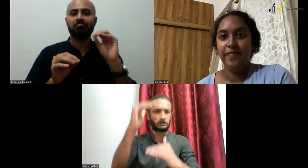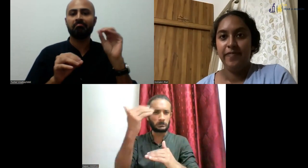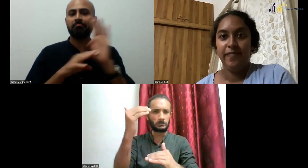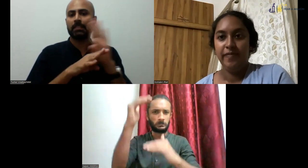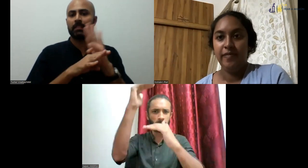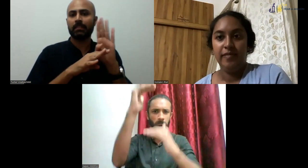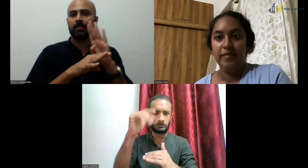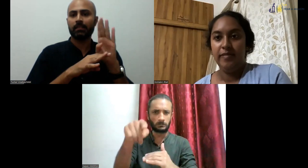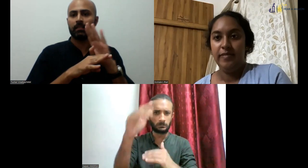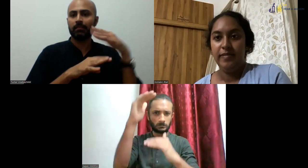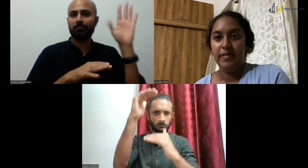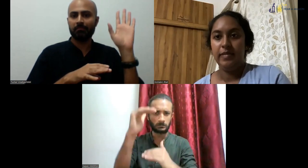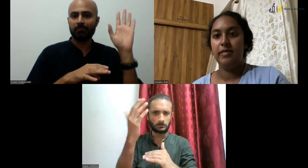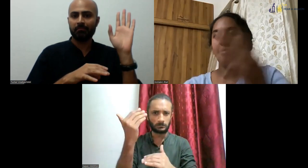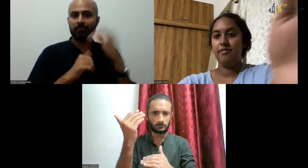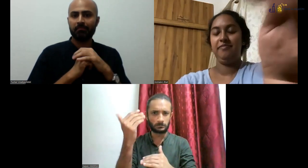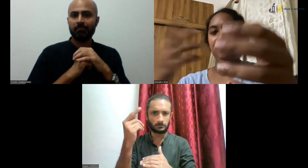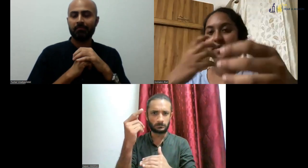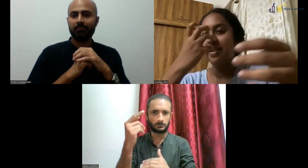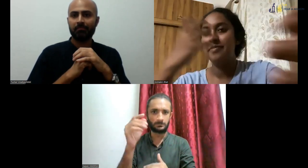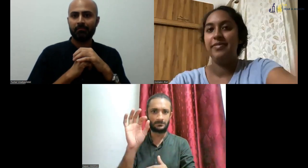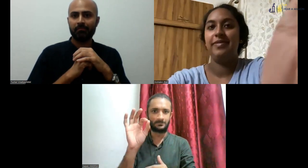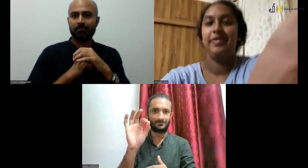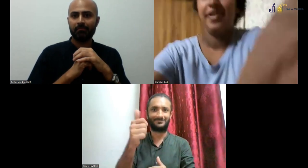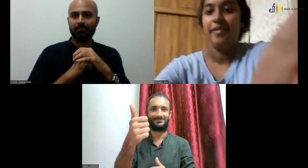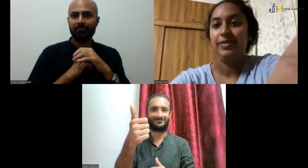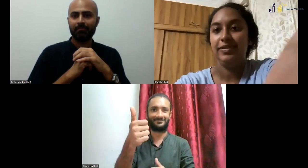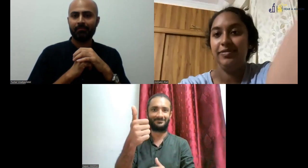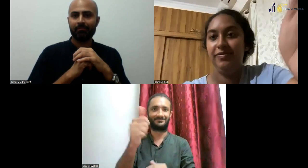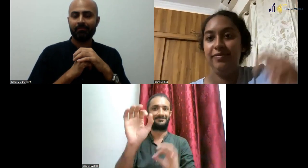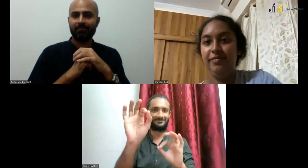So Vishwajit is not here with us just to let you know.